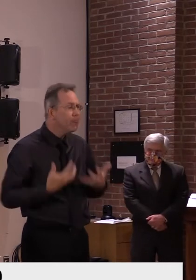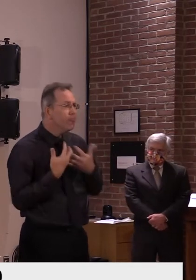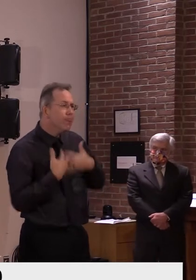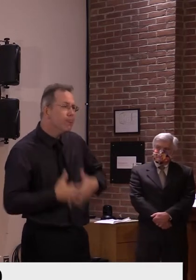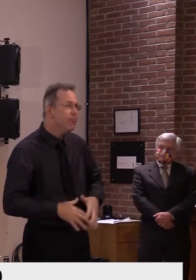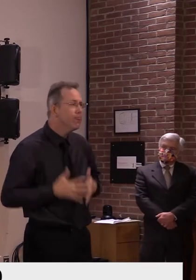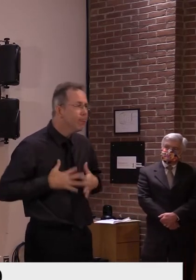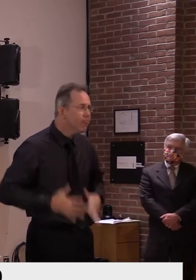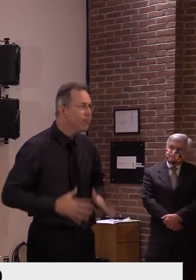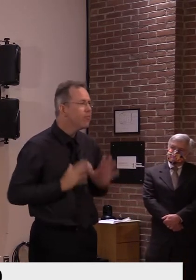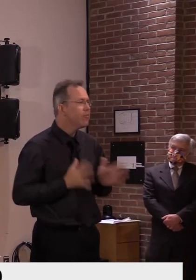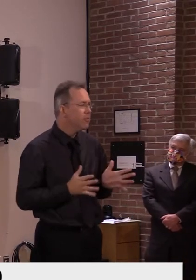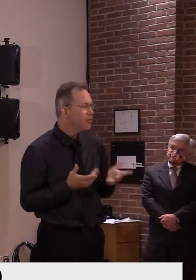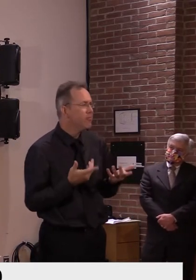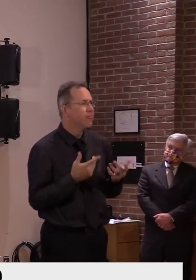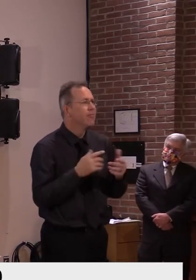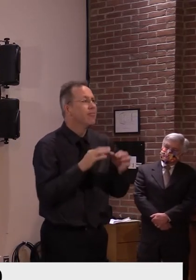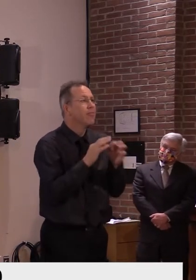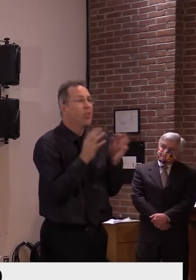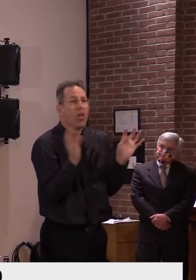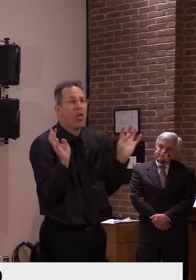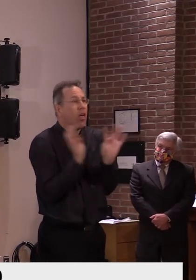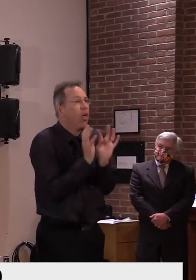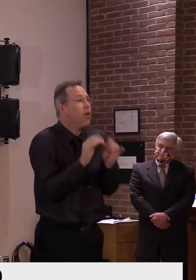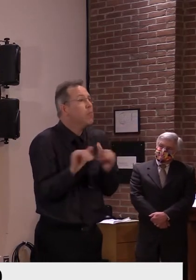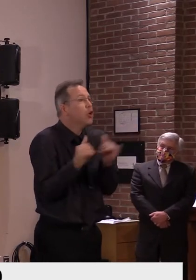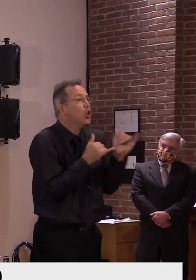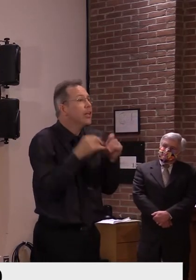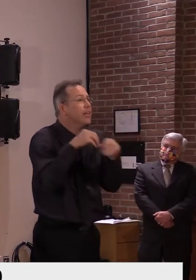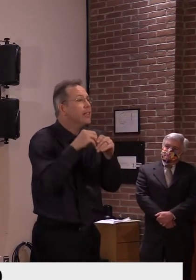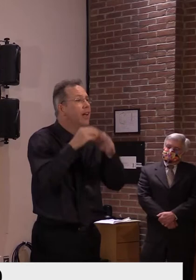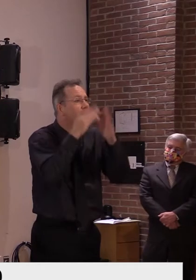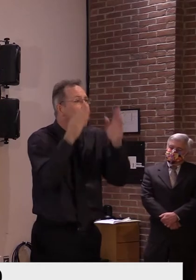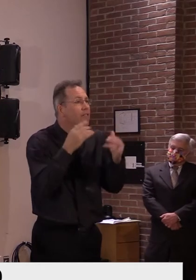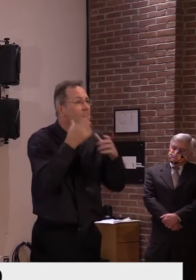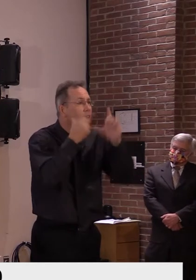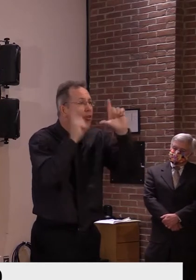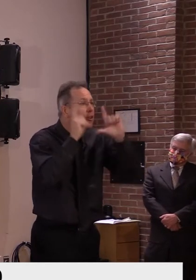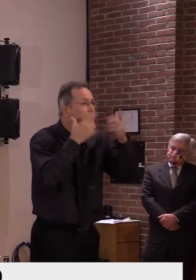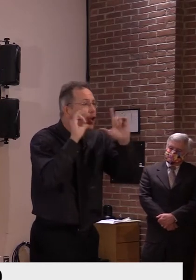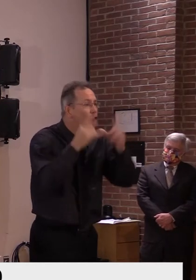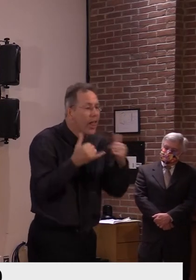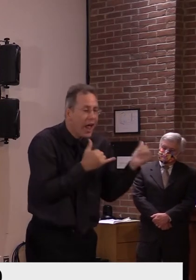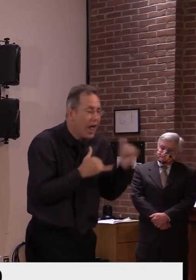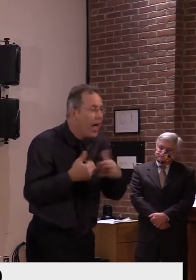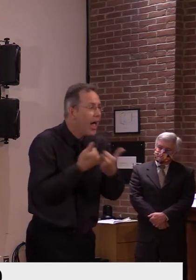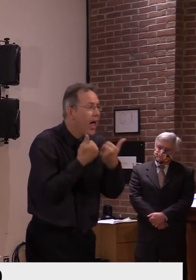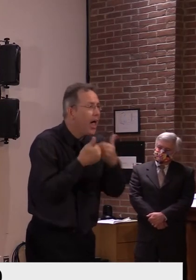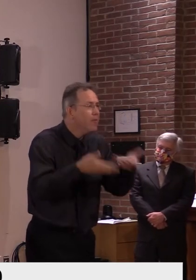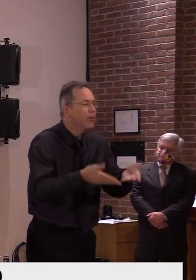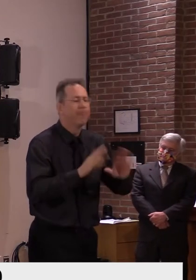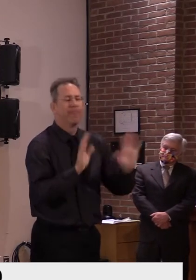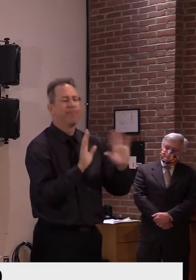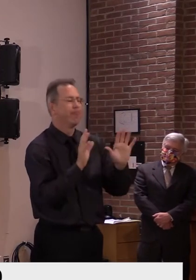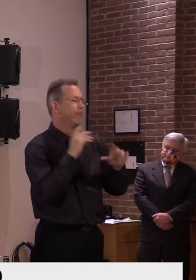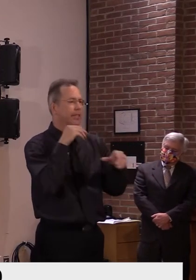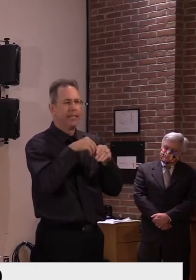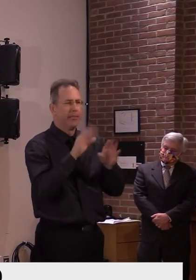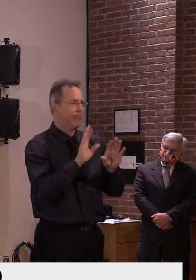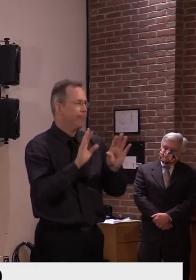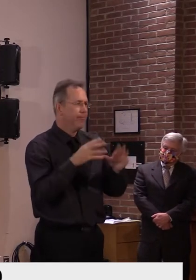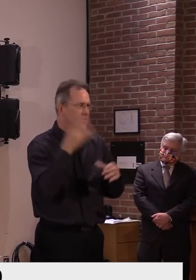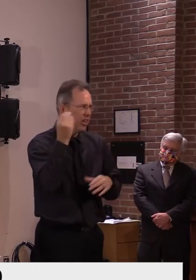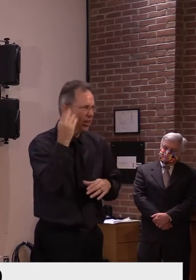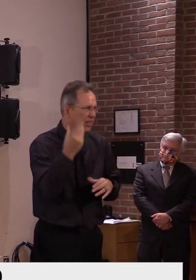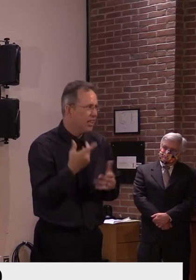avoiding indoor parties and large gatherings. If you're trick-or-treating and one street or neighborhood seems especially busy,